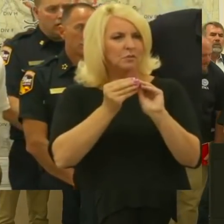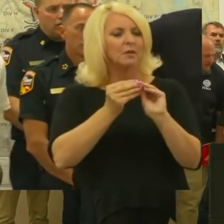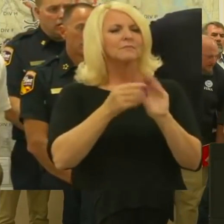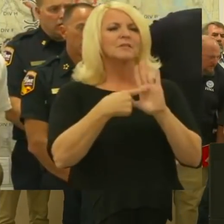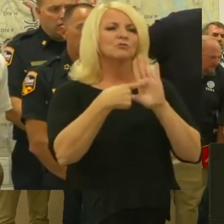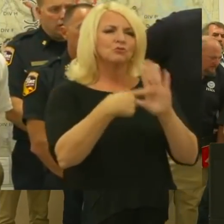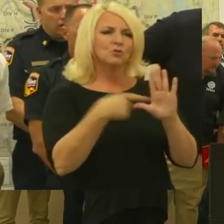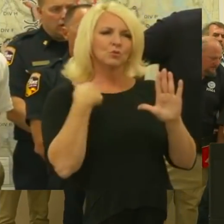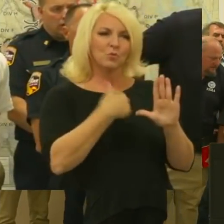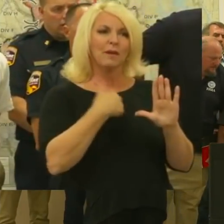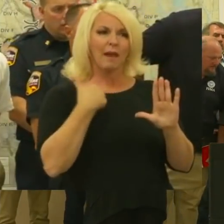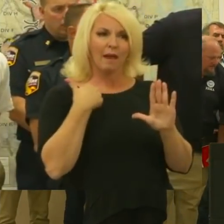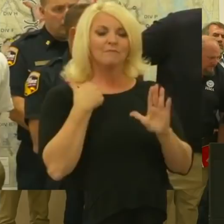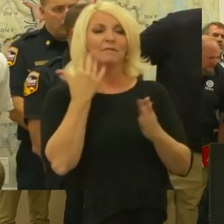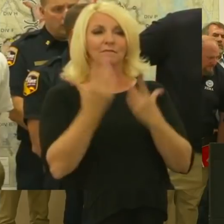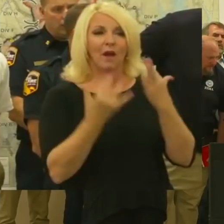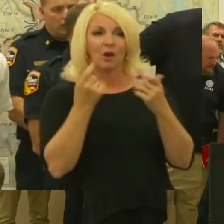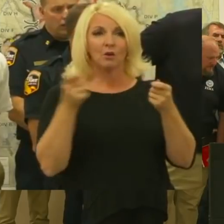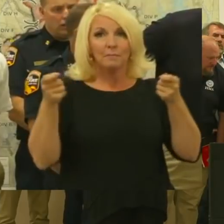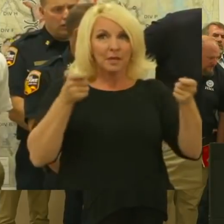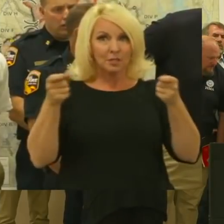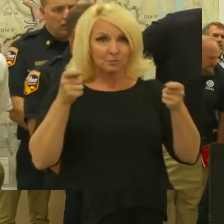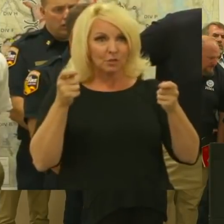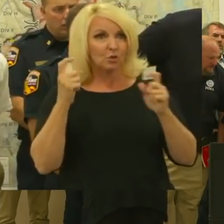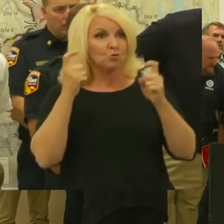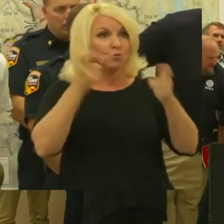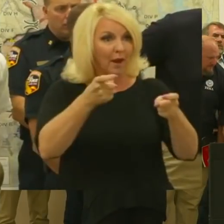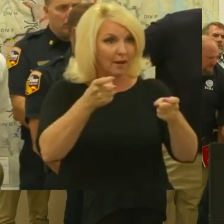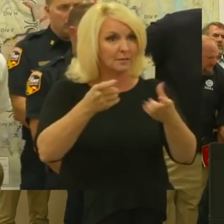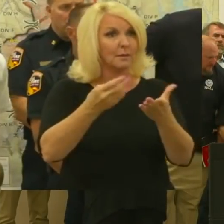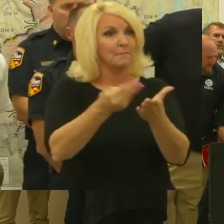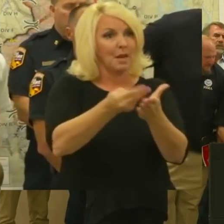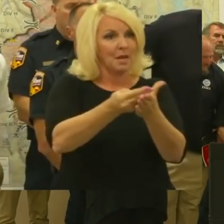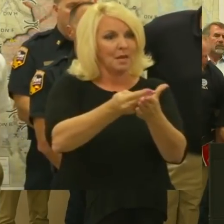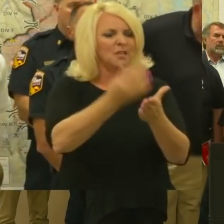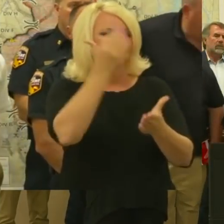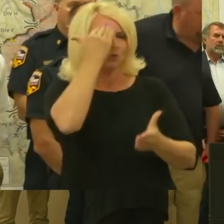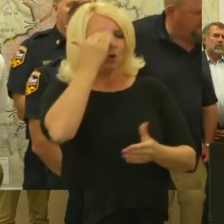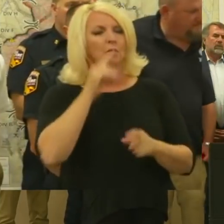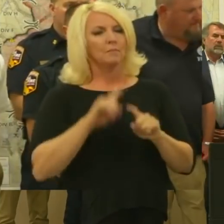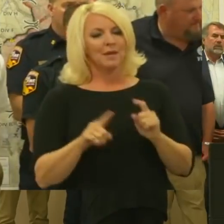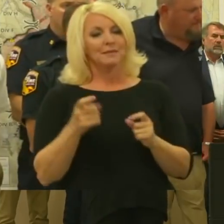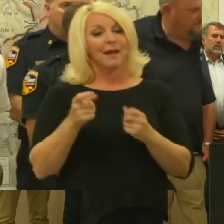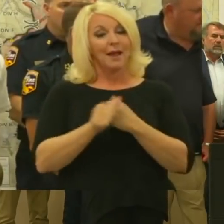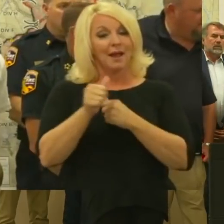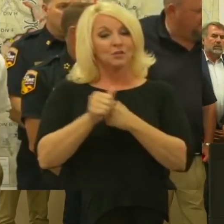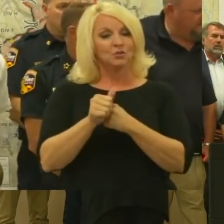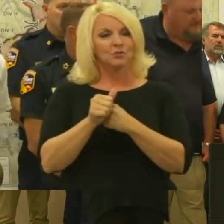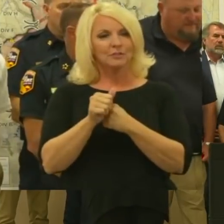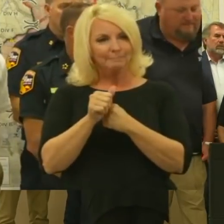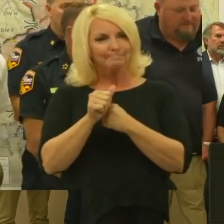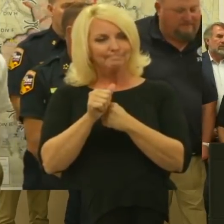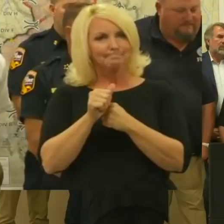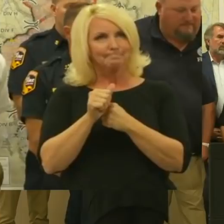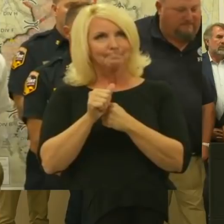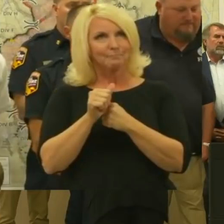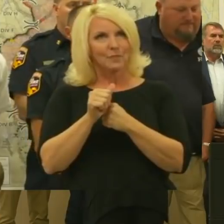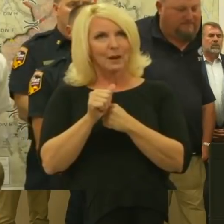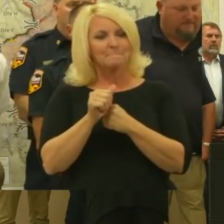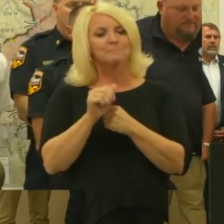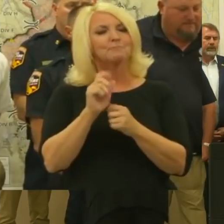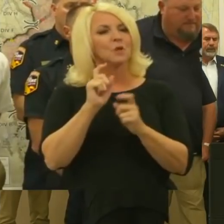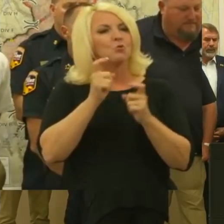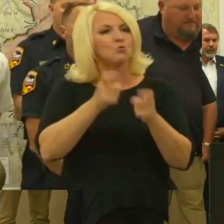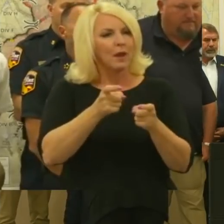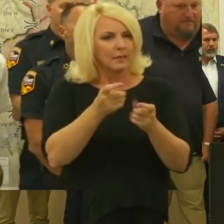fire management assistance grants, as you know, but the hazard mitigation program is interesting because the grant dollars are